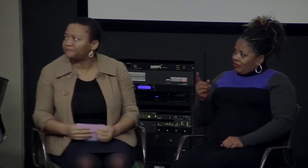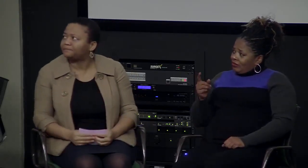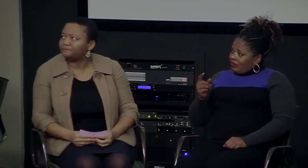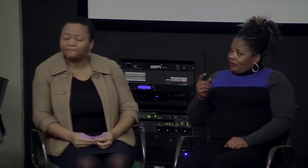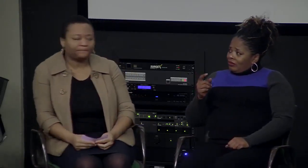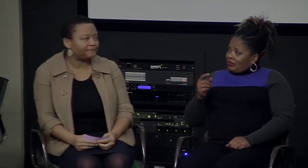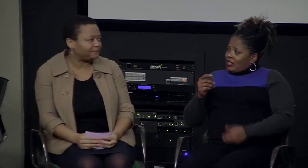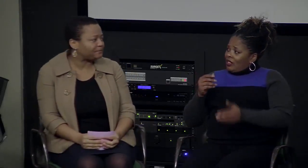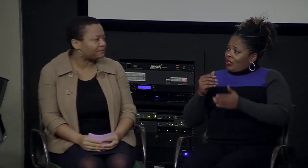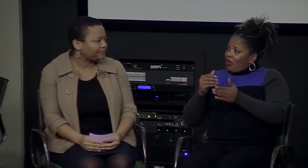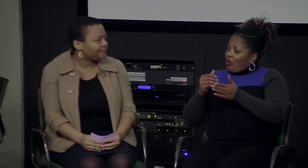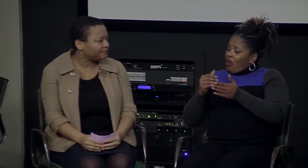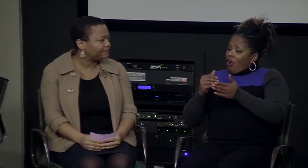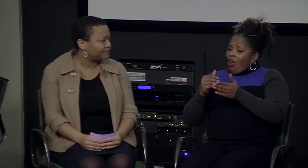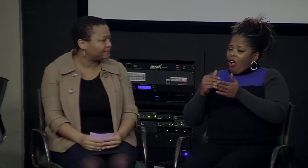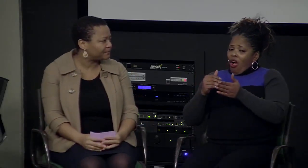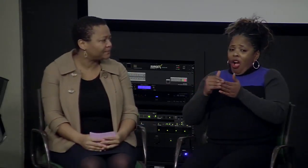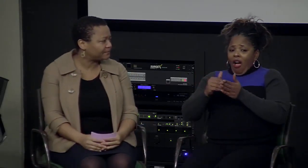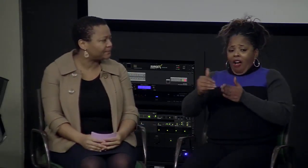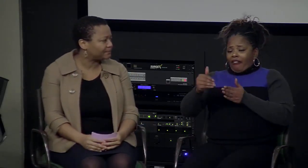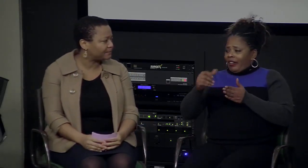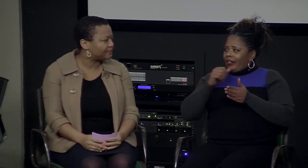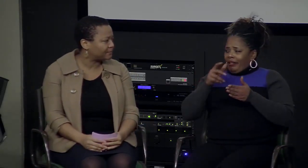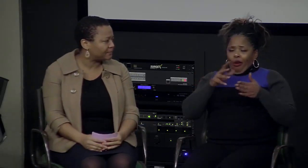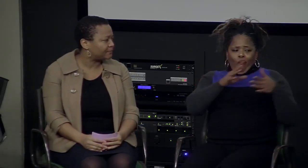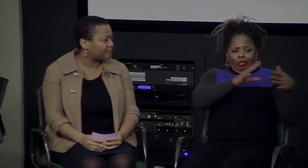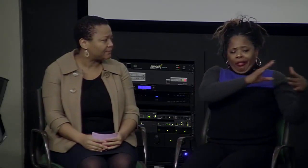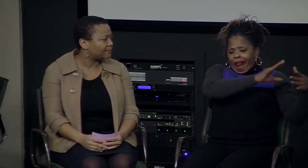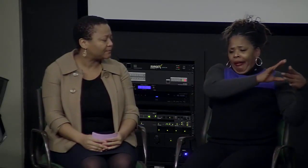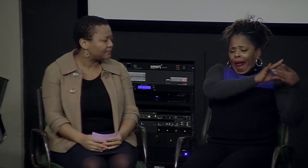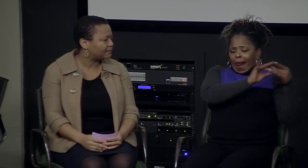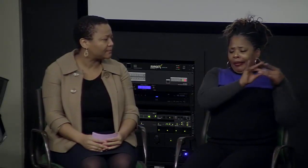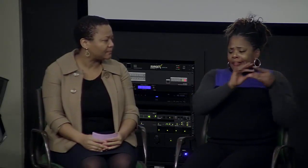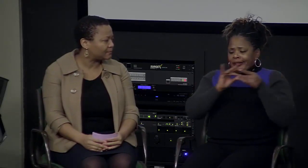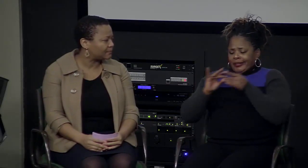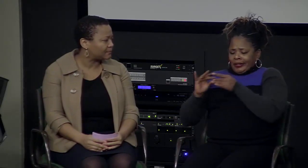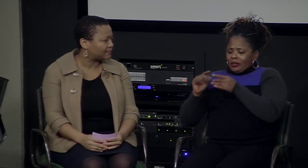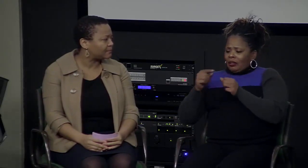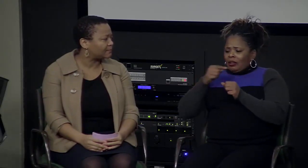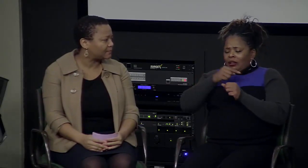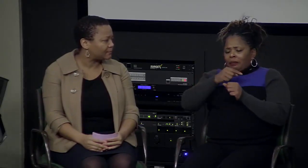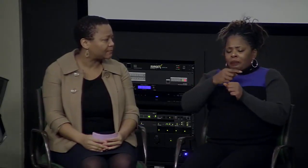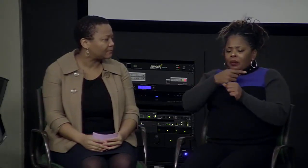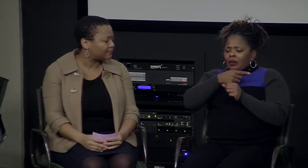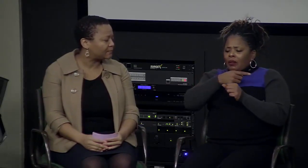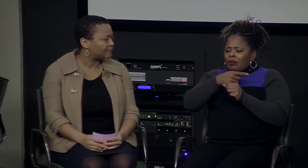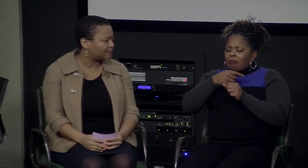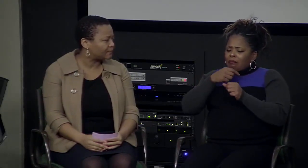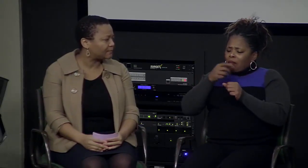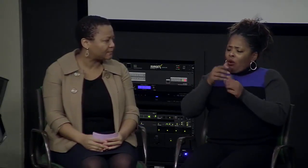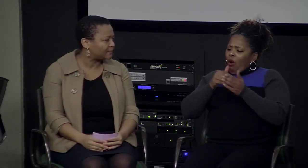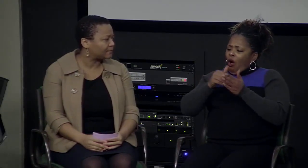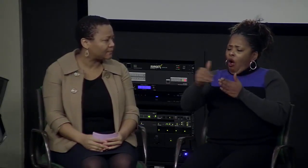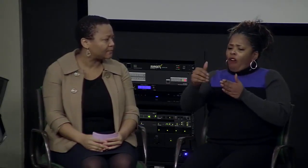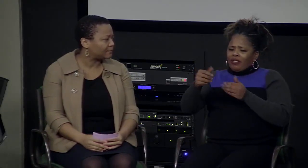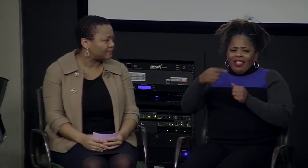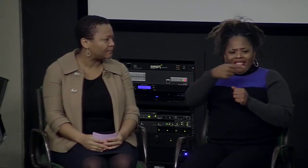so it benefited both the deaf and hearing consumers as well. And often, I agree with all of my colleagues up here but